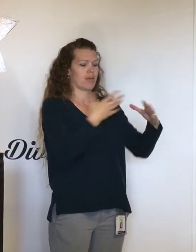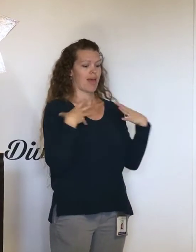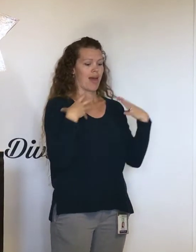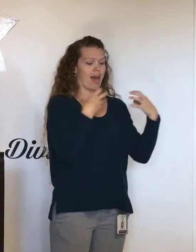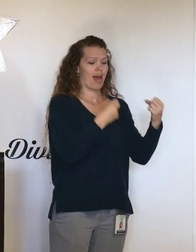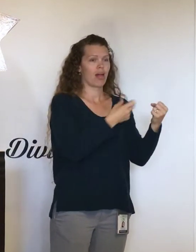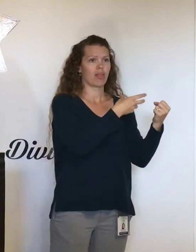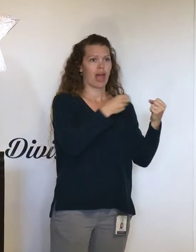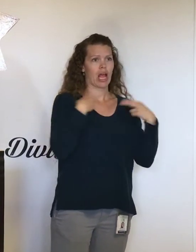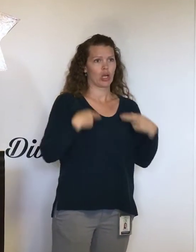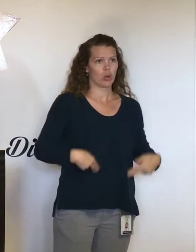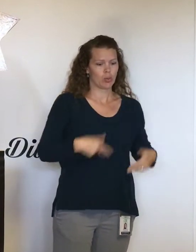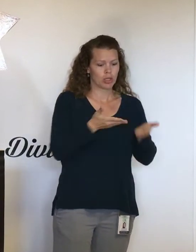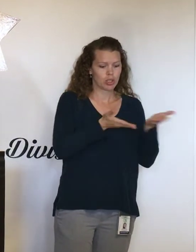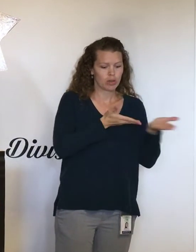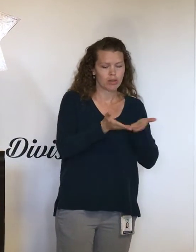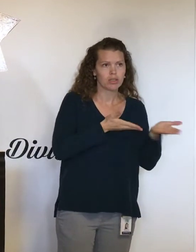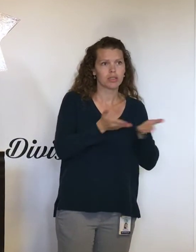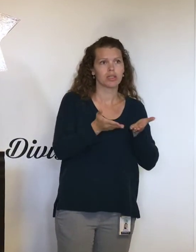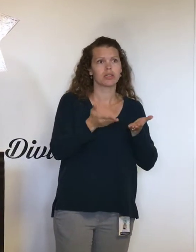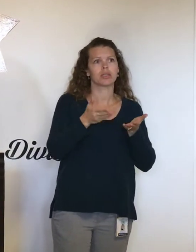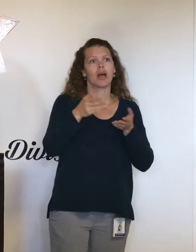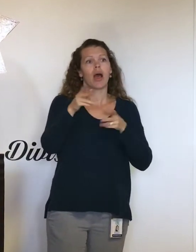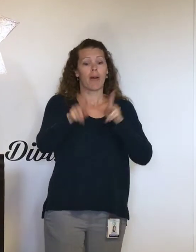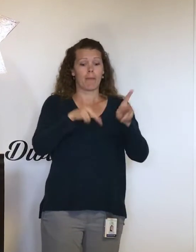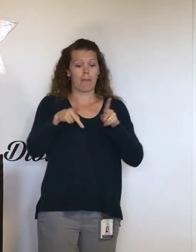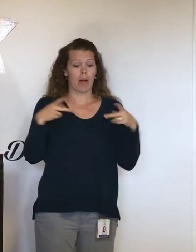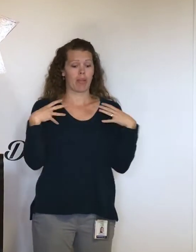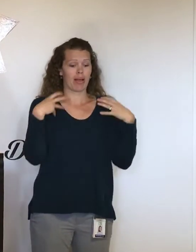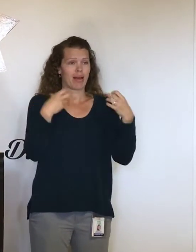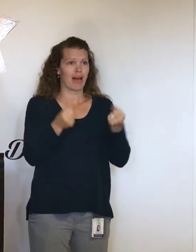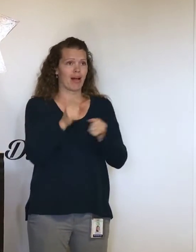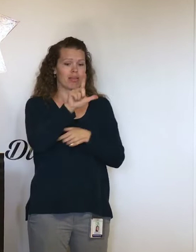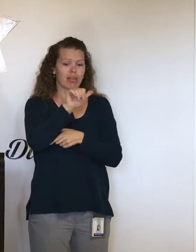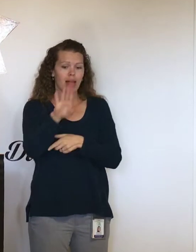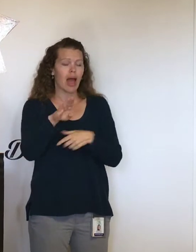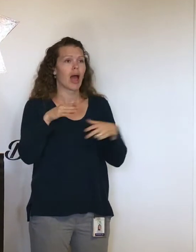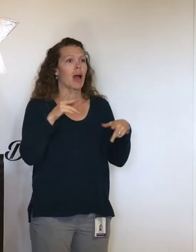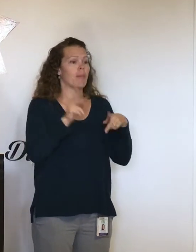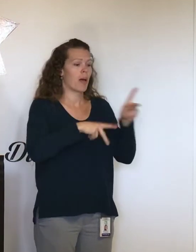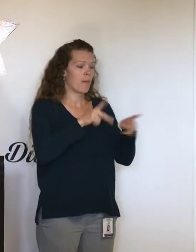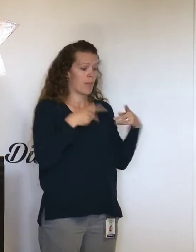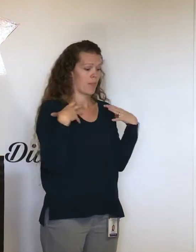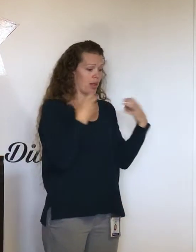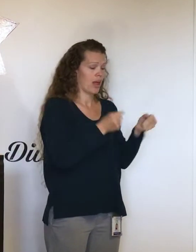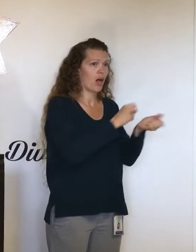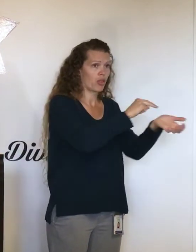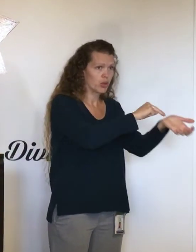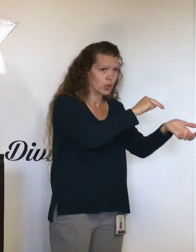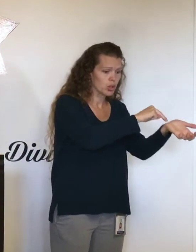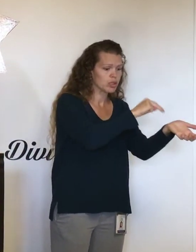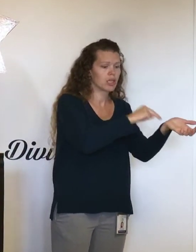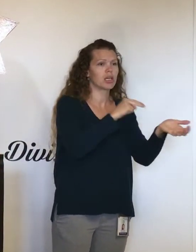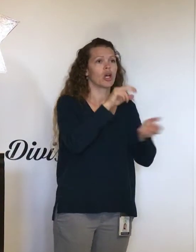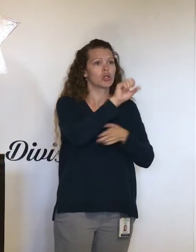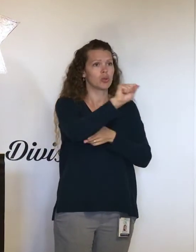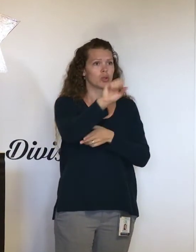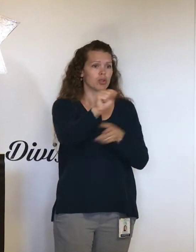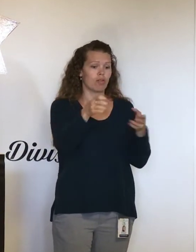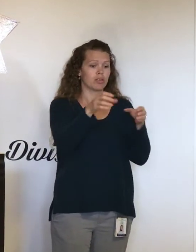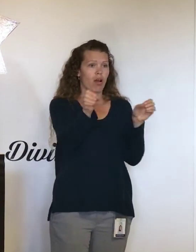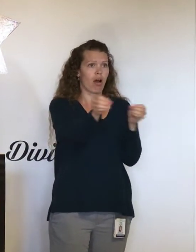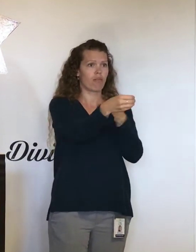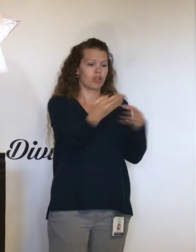services, the public health lab is open, Department of Environmental Health, Public Health Nursing. The social services offices are